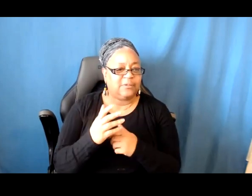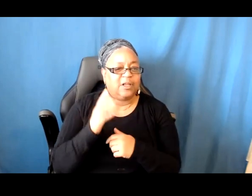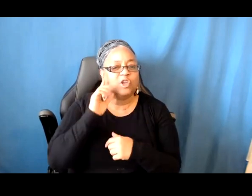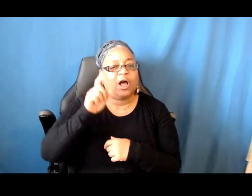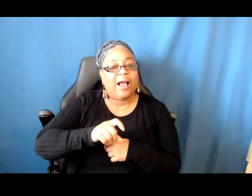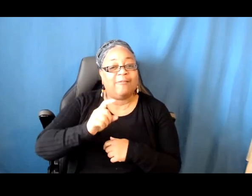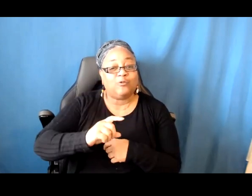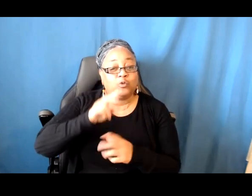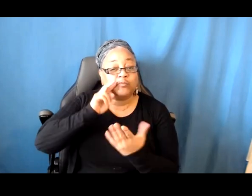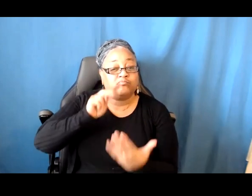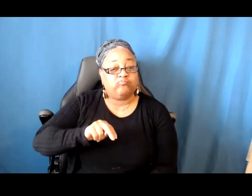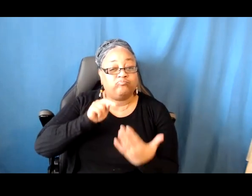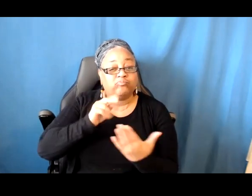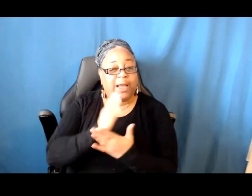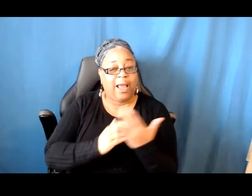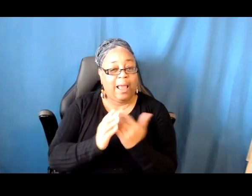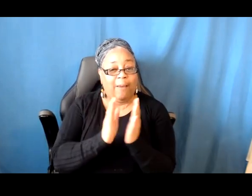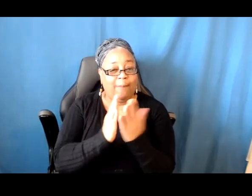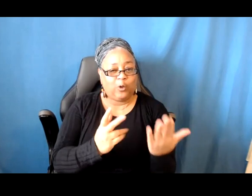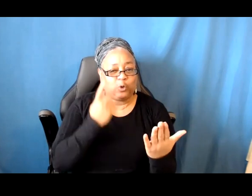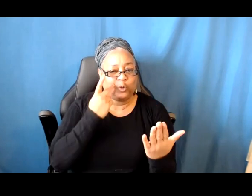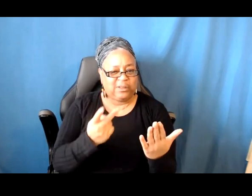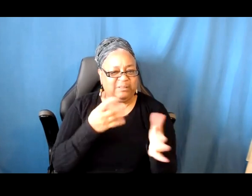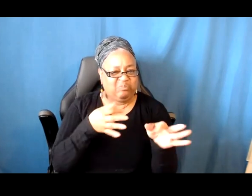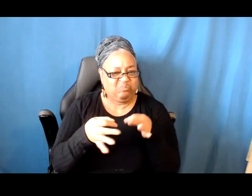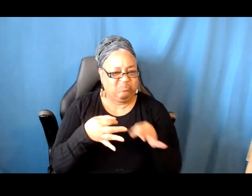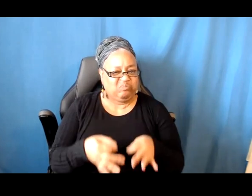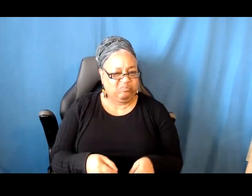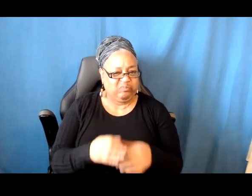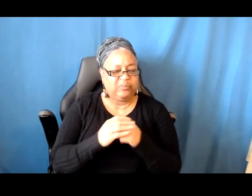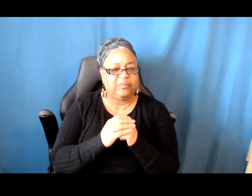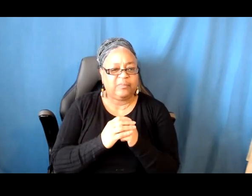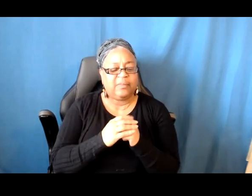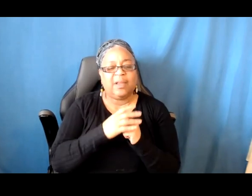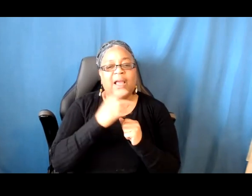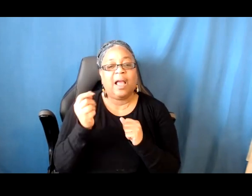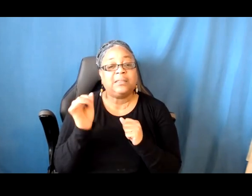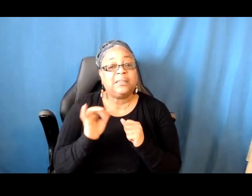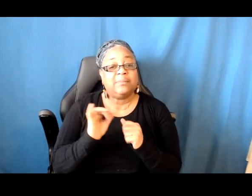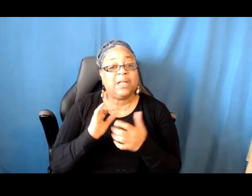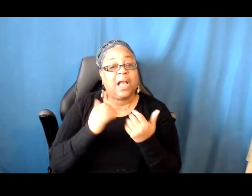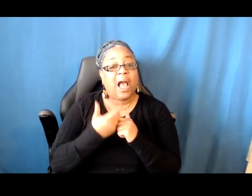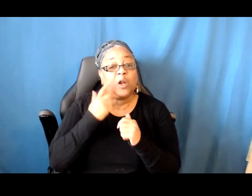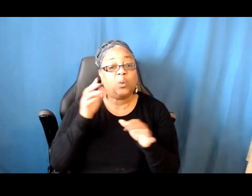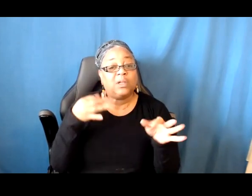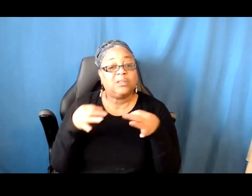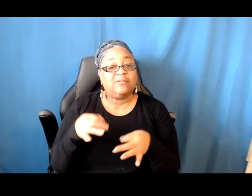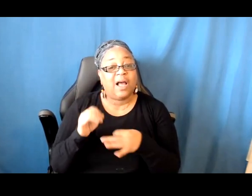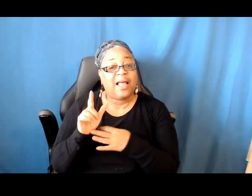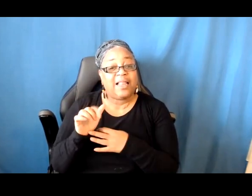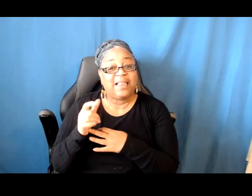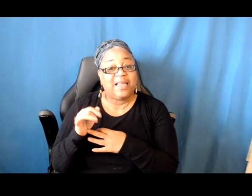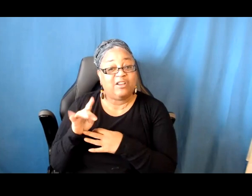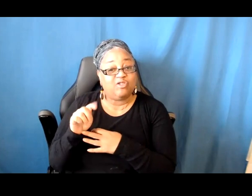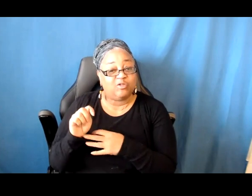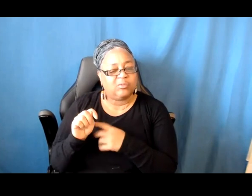application handbook to see the page length. can't quite recall it. And similarly, how do we define literature? Once you start the application, you'll see that there are some